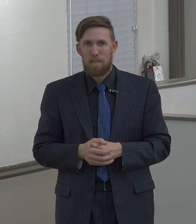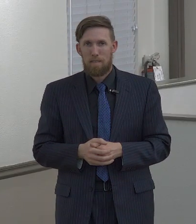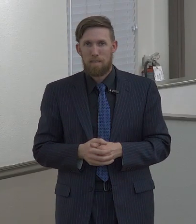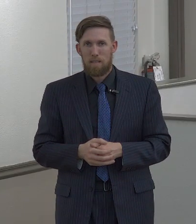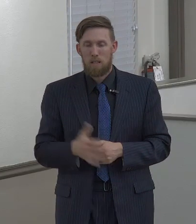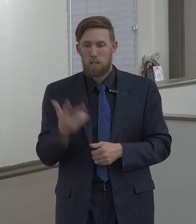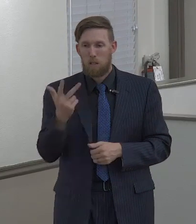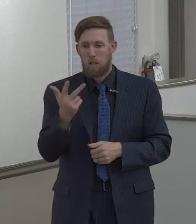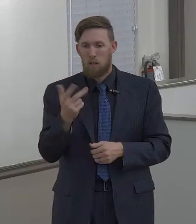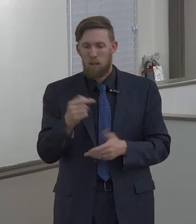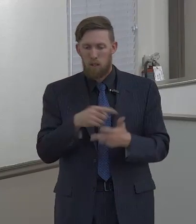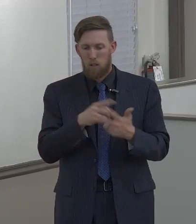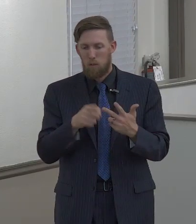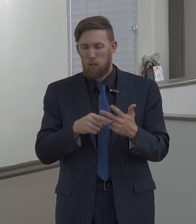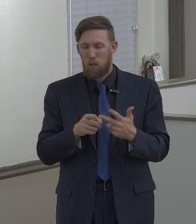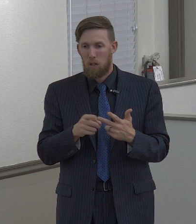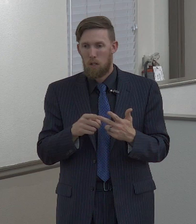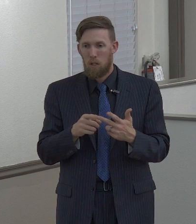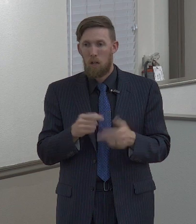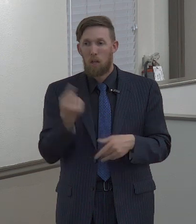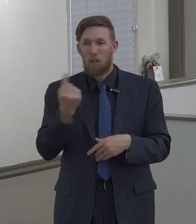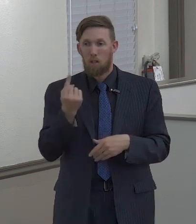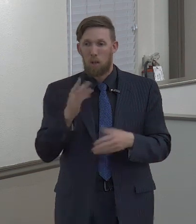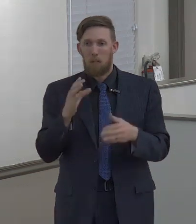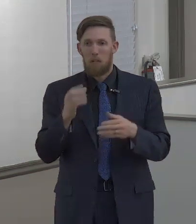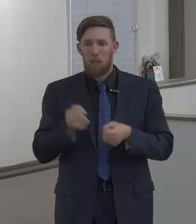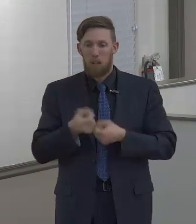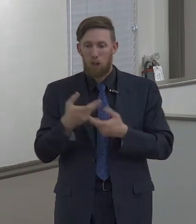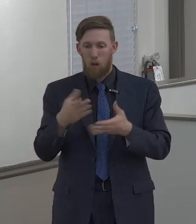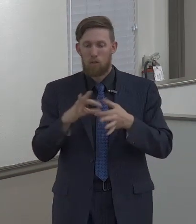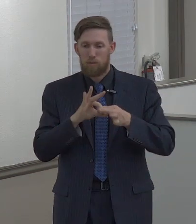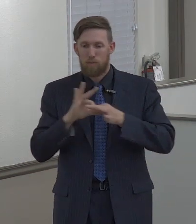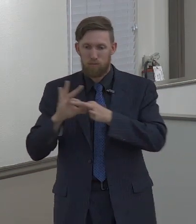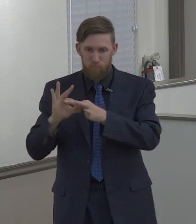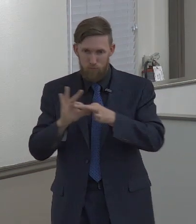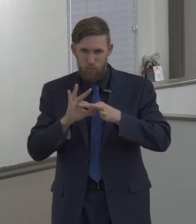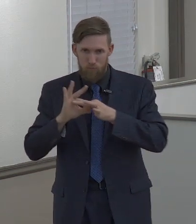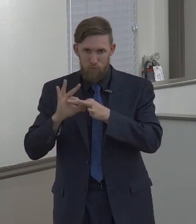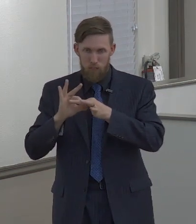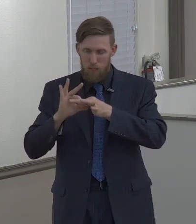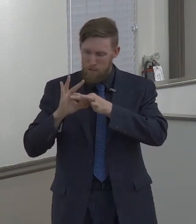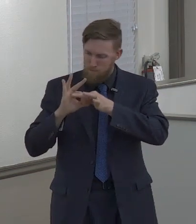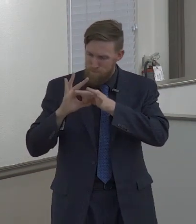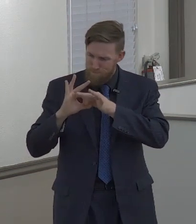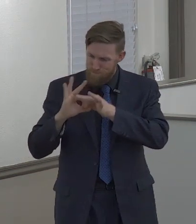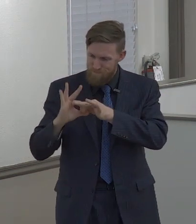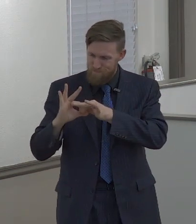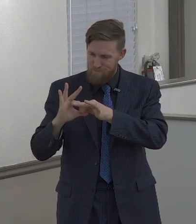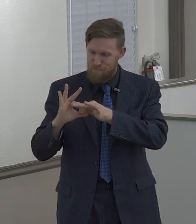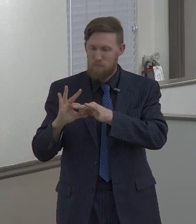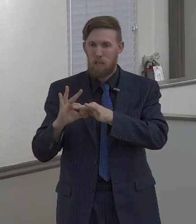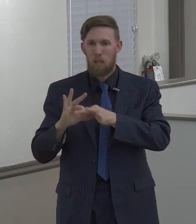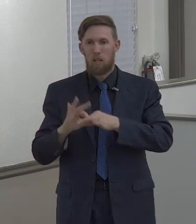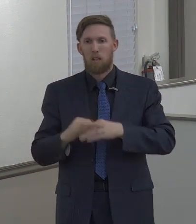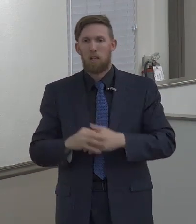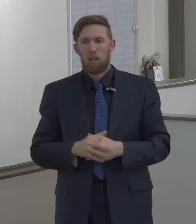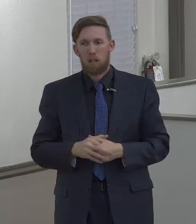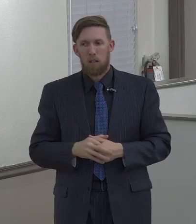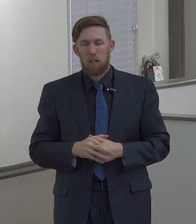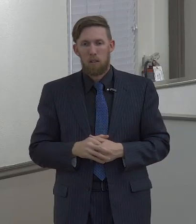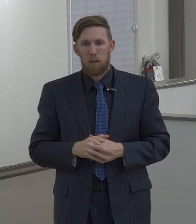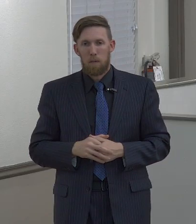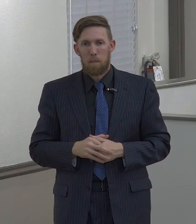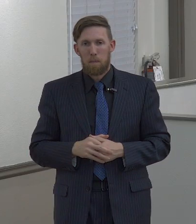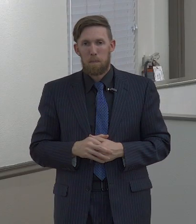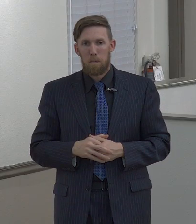I wanted to convey tonight, is that there is a bonding agent. There's an agent that will put everything together